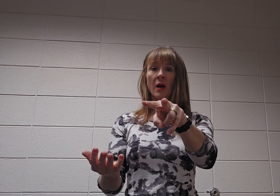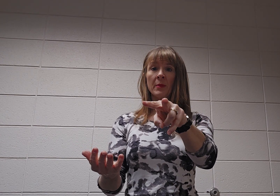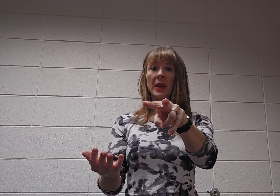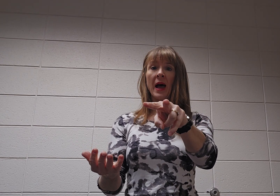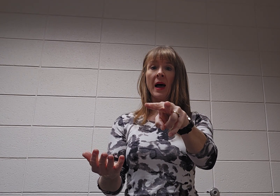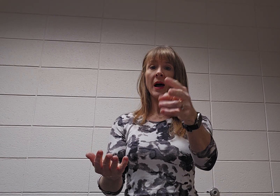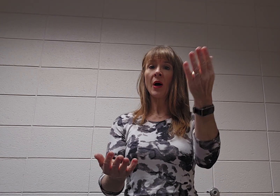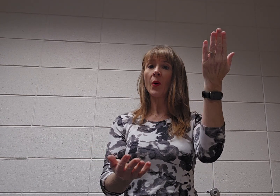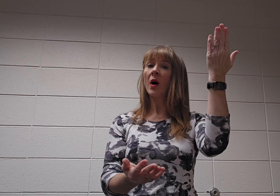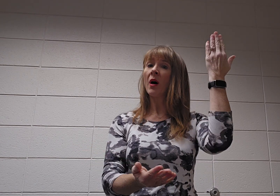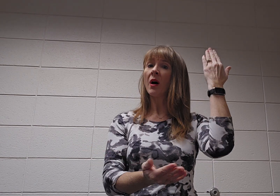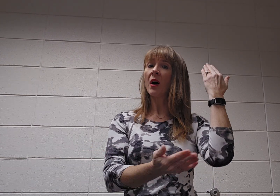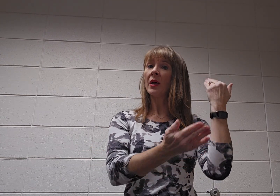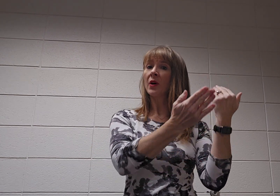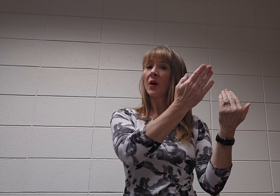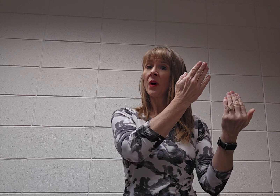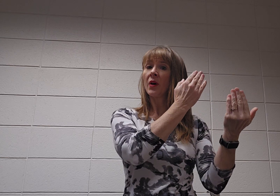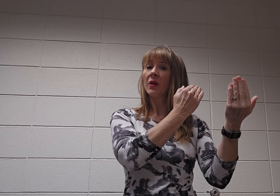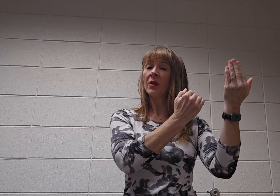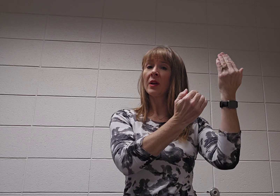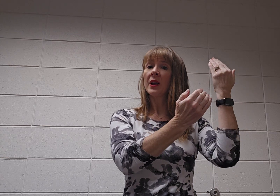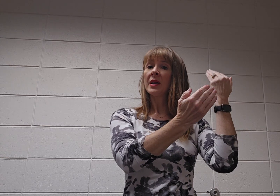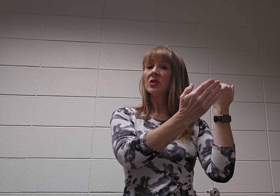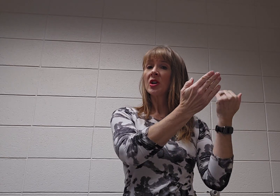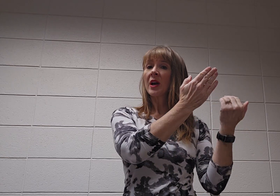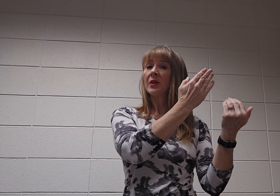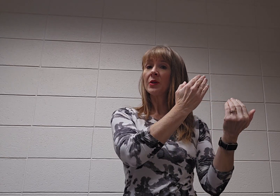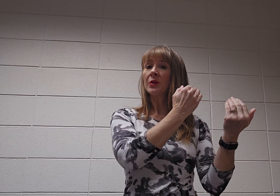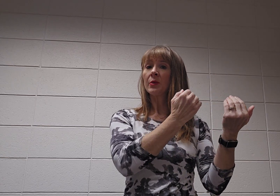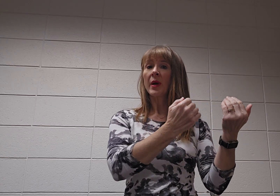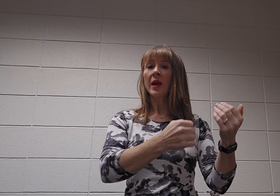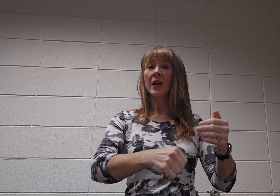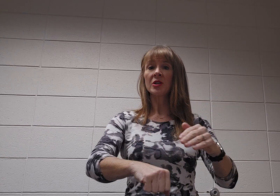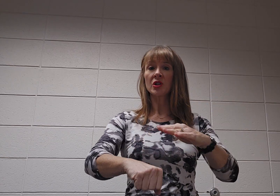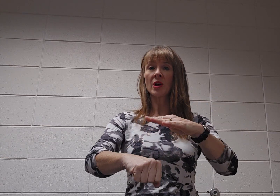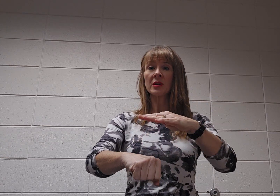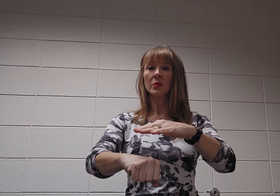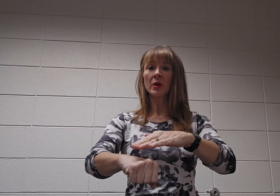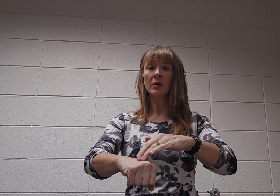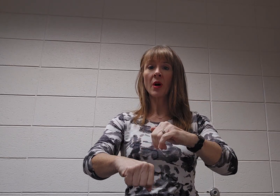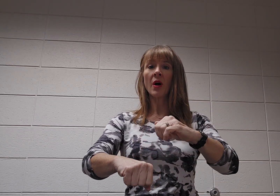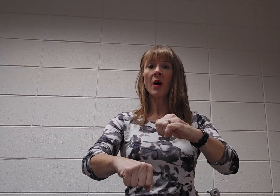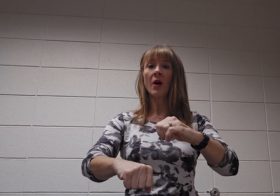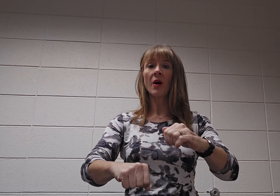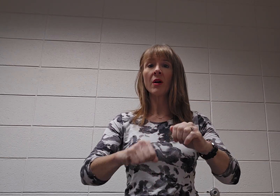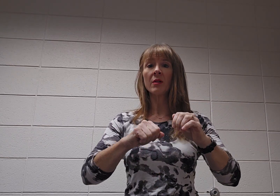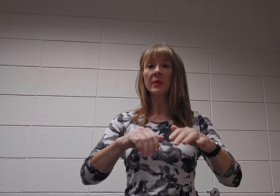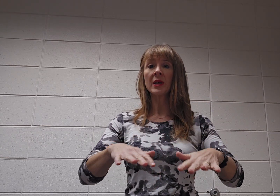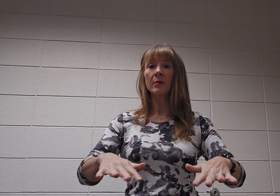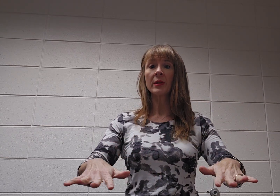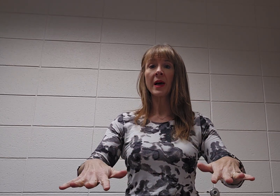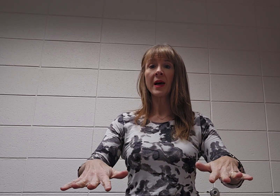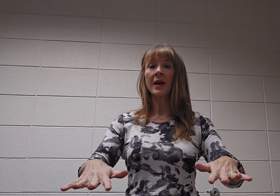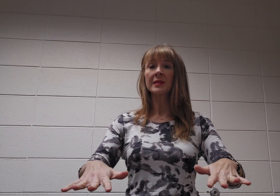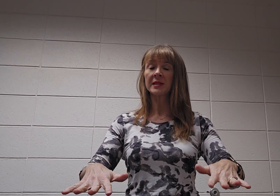now on all generations will call me blessed.